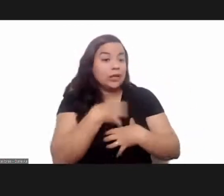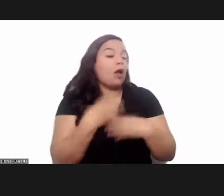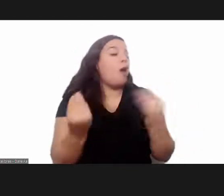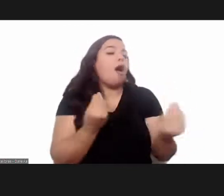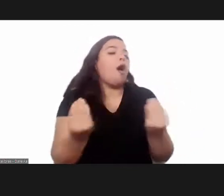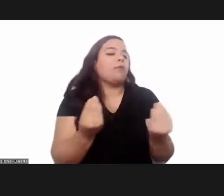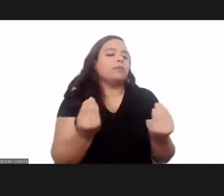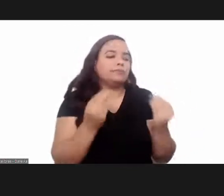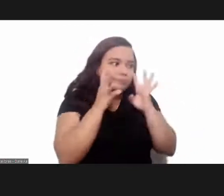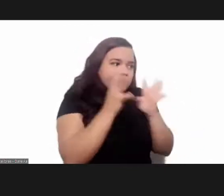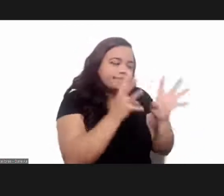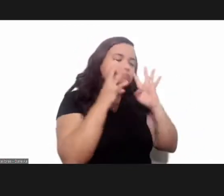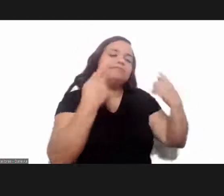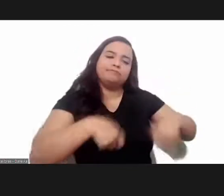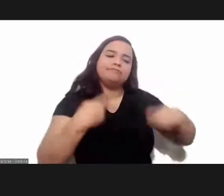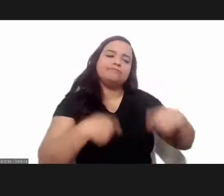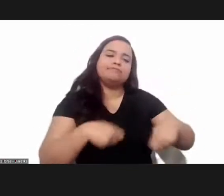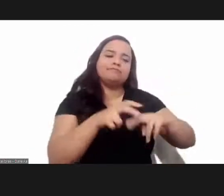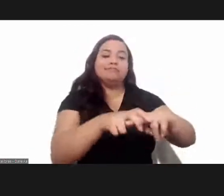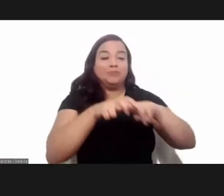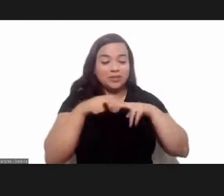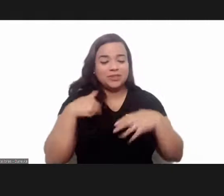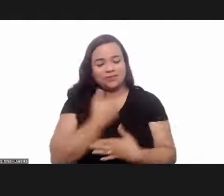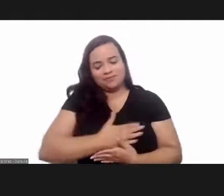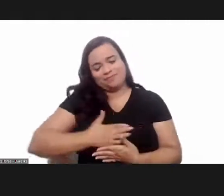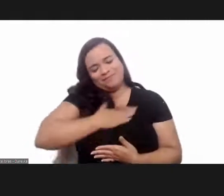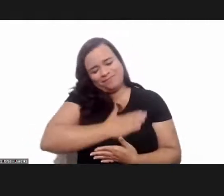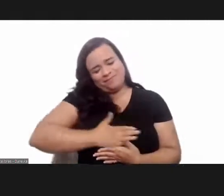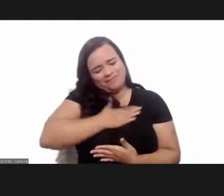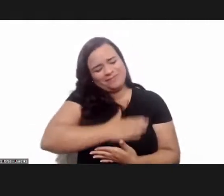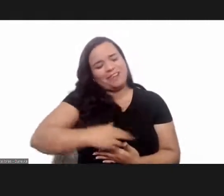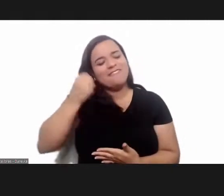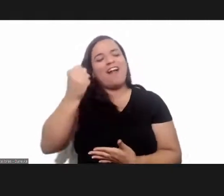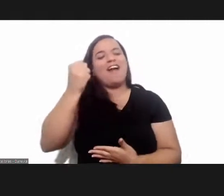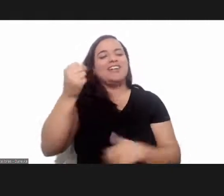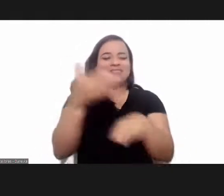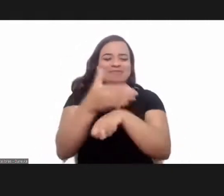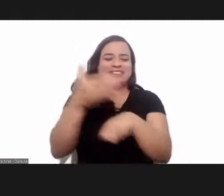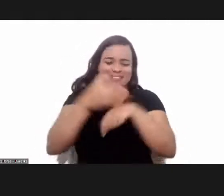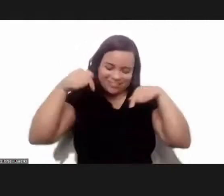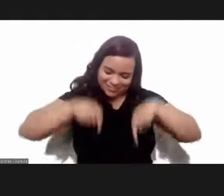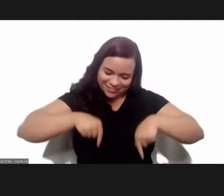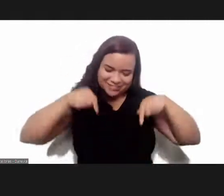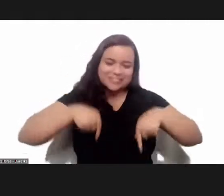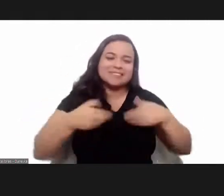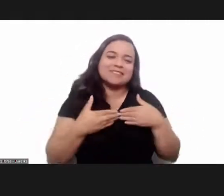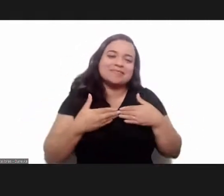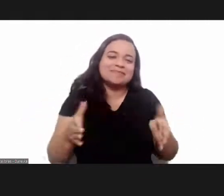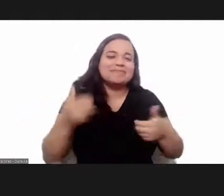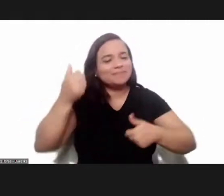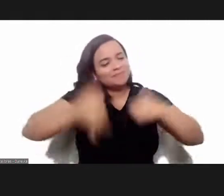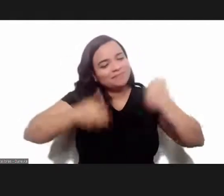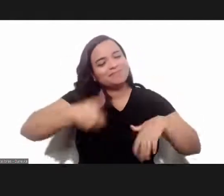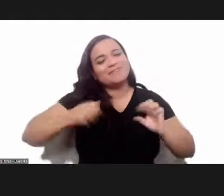this disease that's why for me it's a huge pleasure to participate in this opening panel where